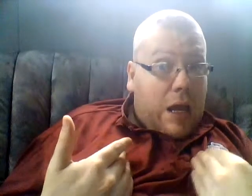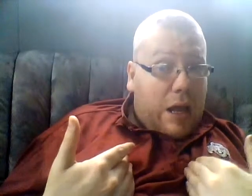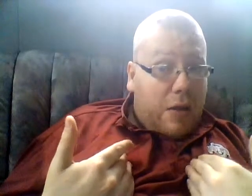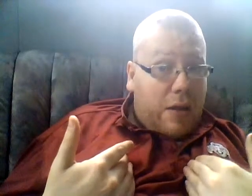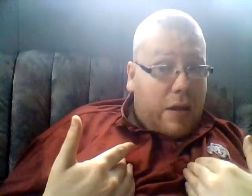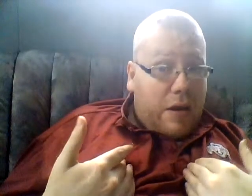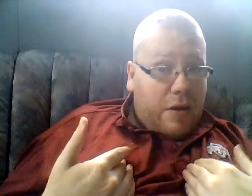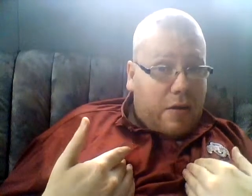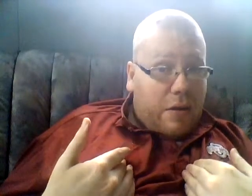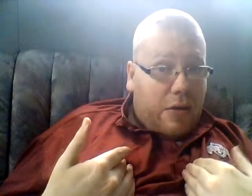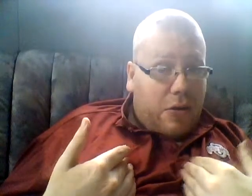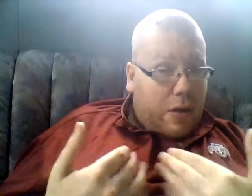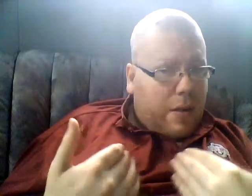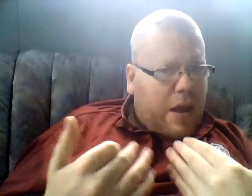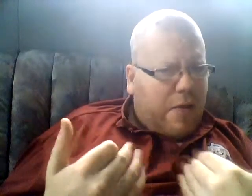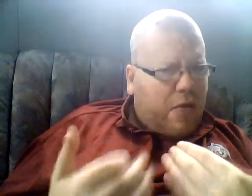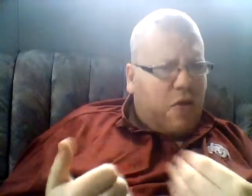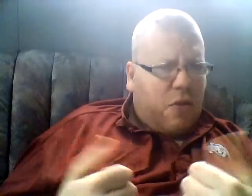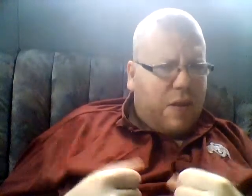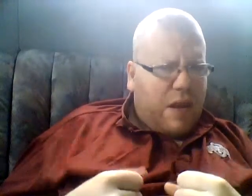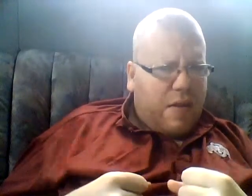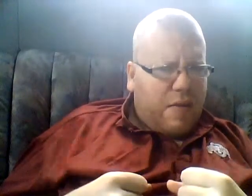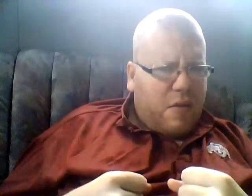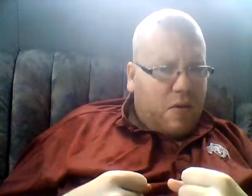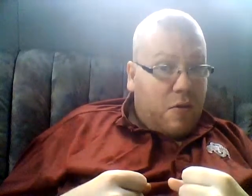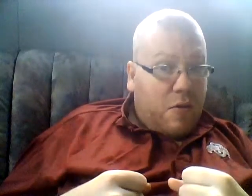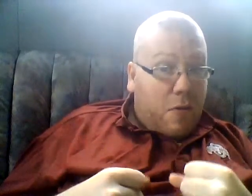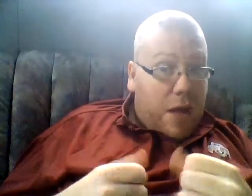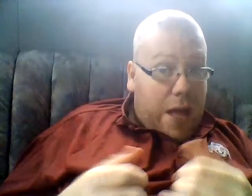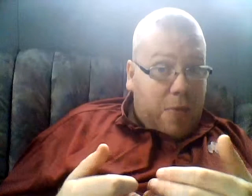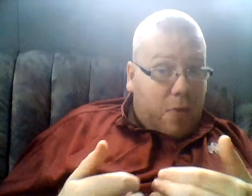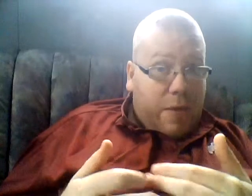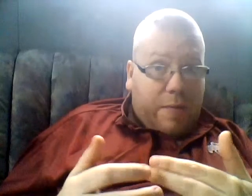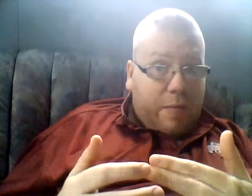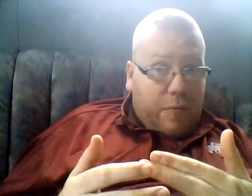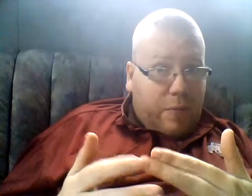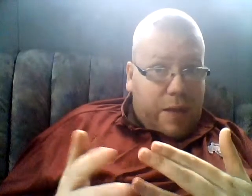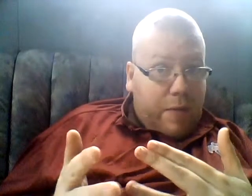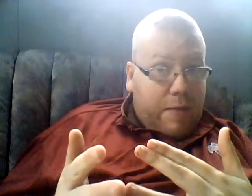I don't want any kids. to go to their funeral because what happened to them might be